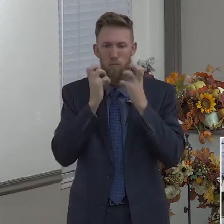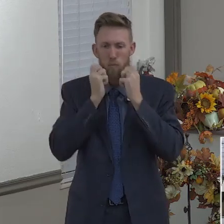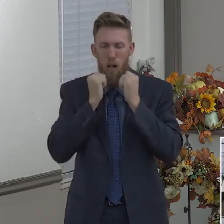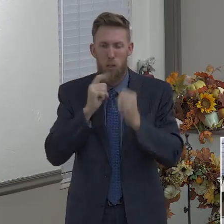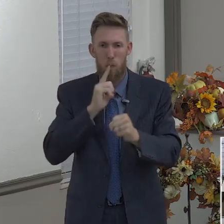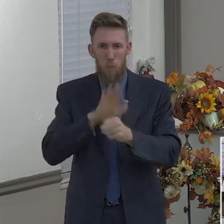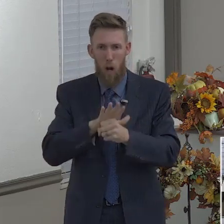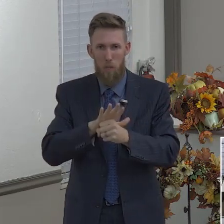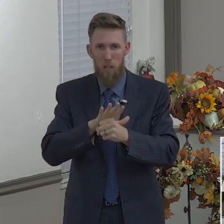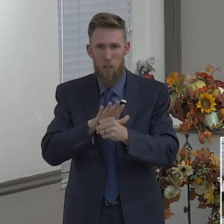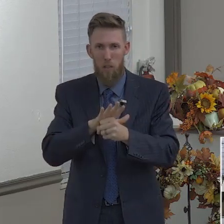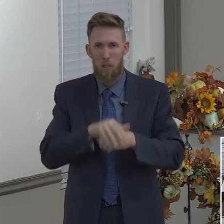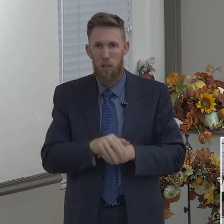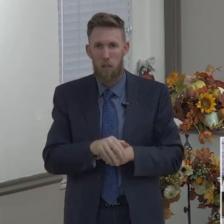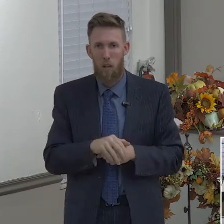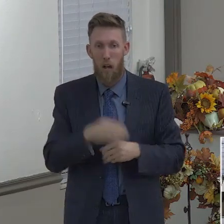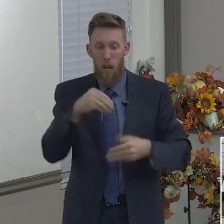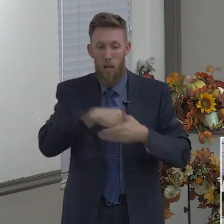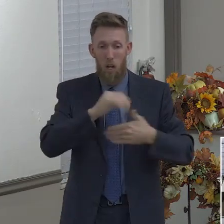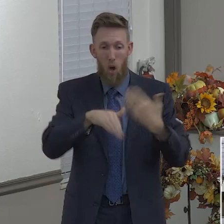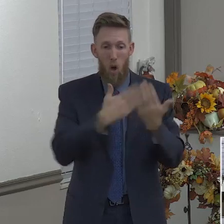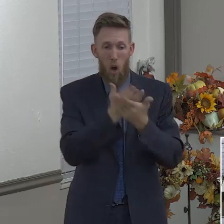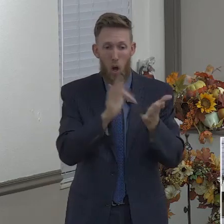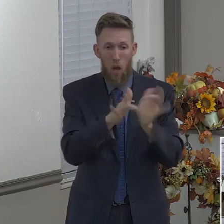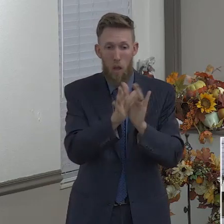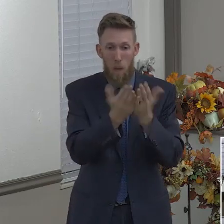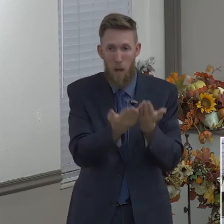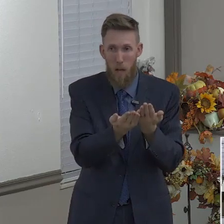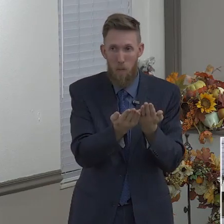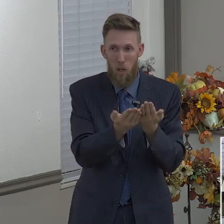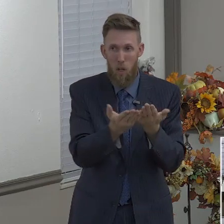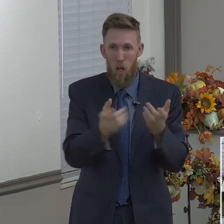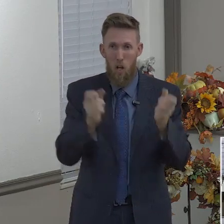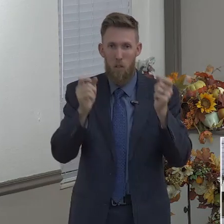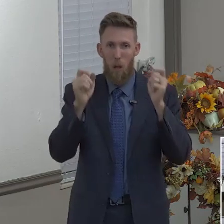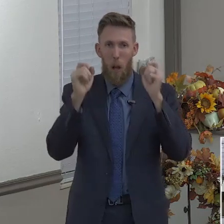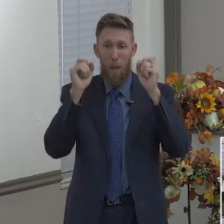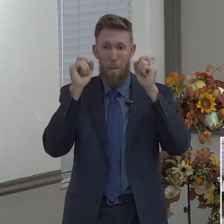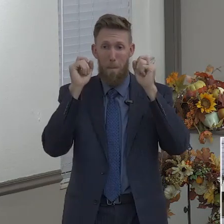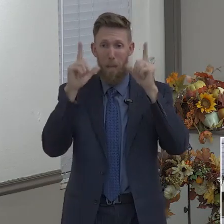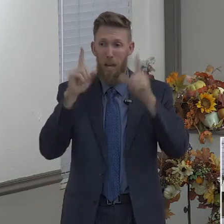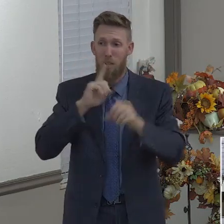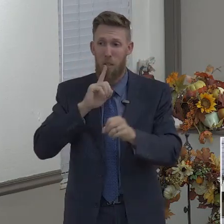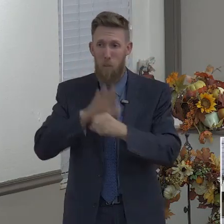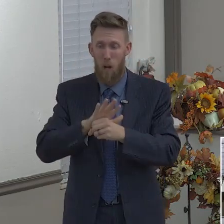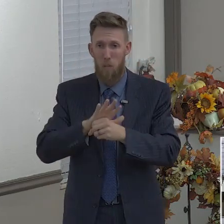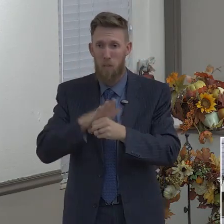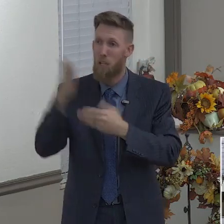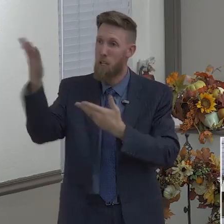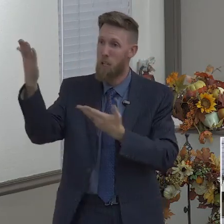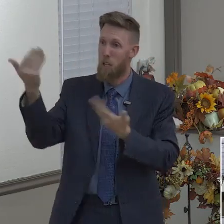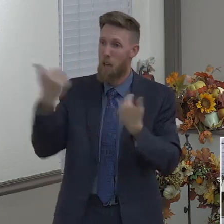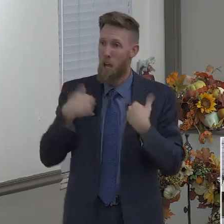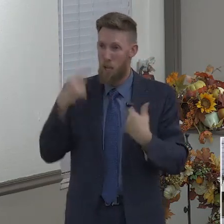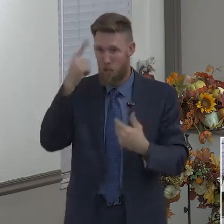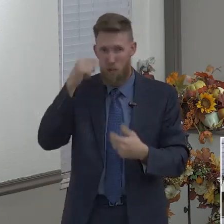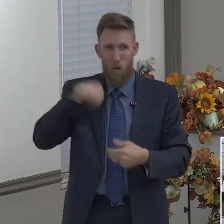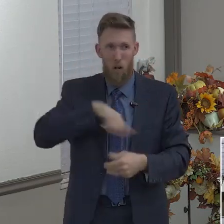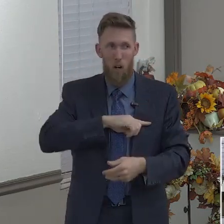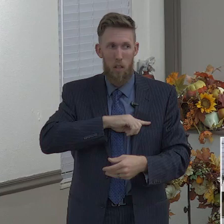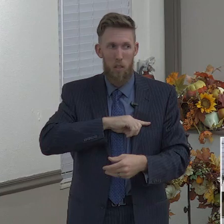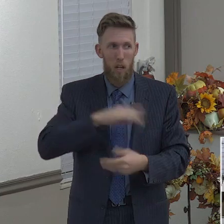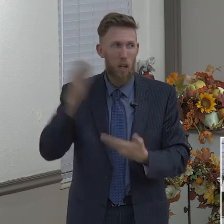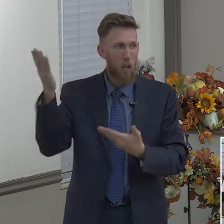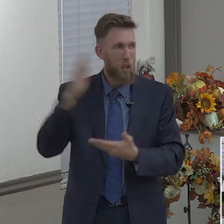There are amazing promises that God has for us. I think of Hebrews 13 5, he will never leave thee, nor